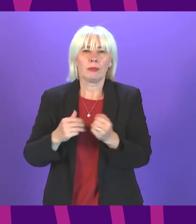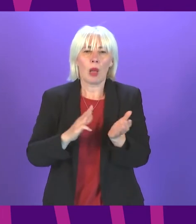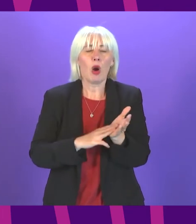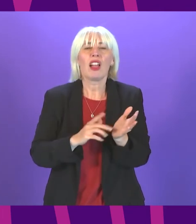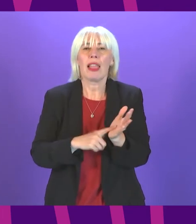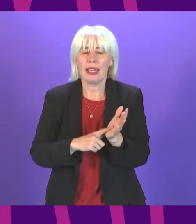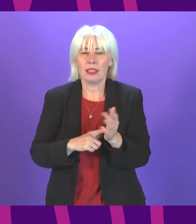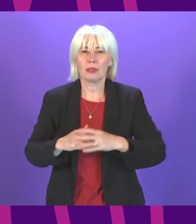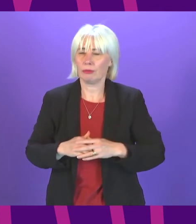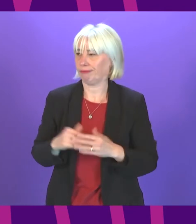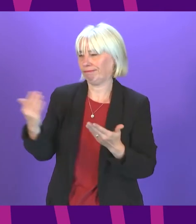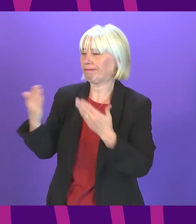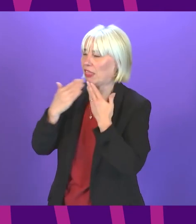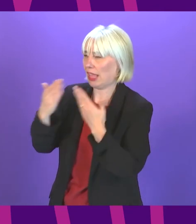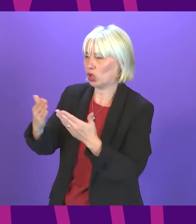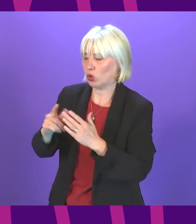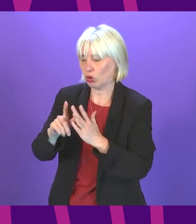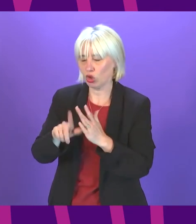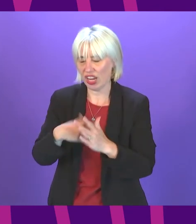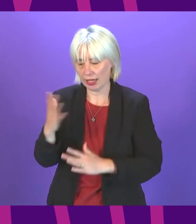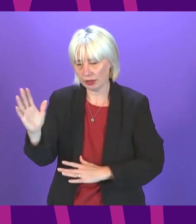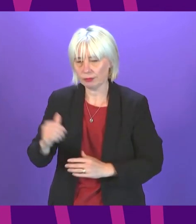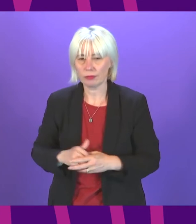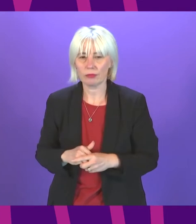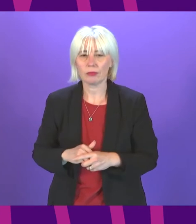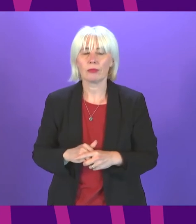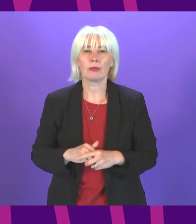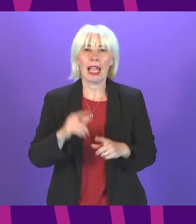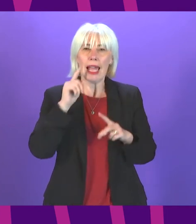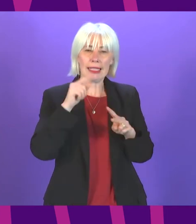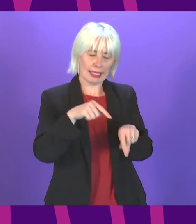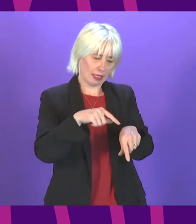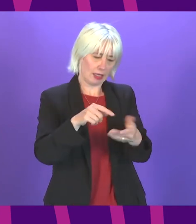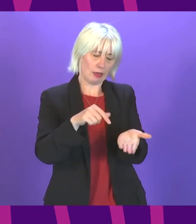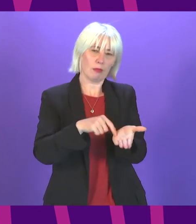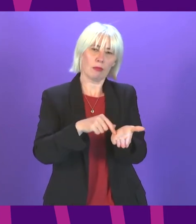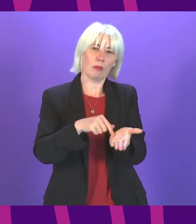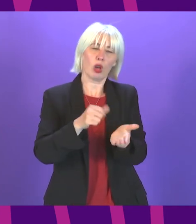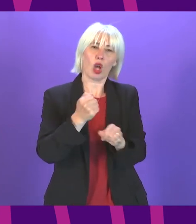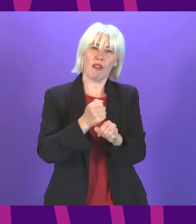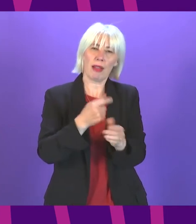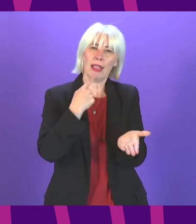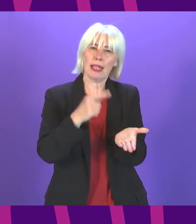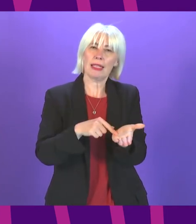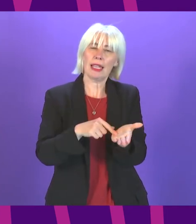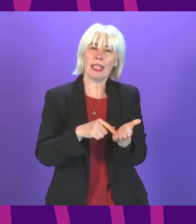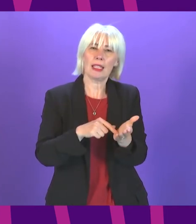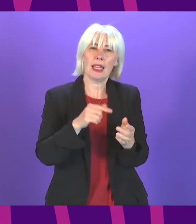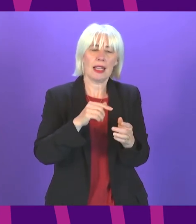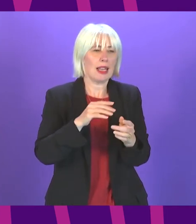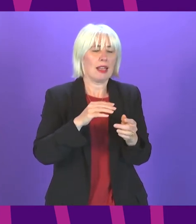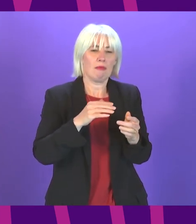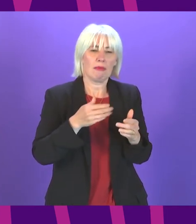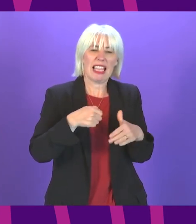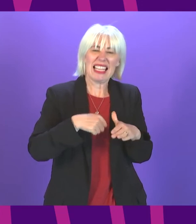thank you I'm grateful to Jenny Minto I see the programme for government pledges to increase annual native woodland creation